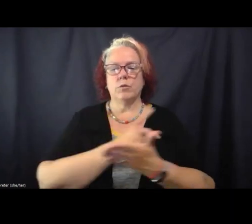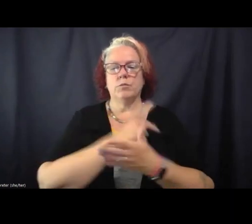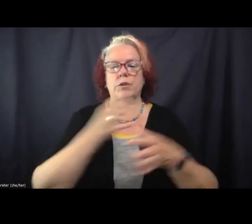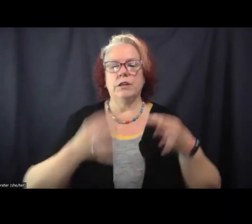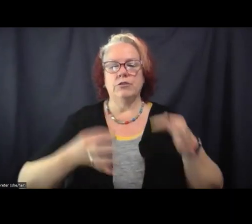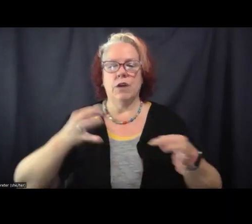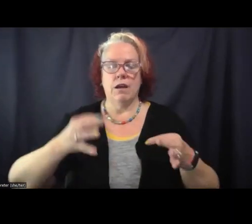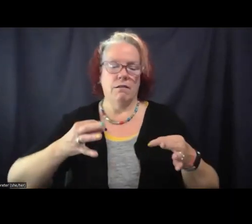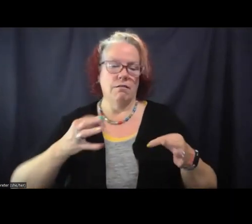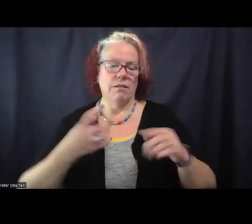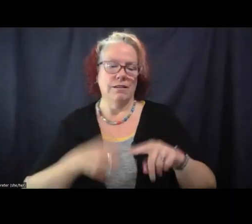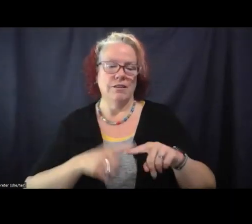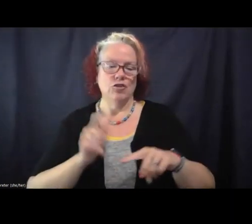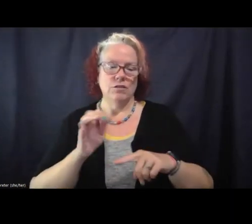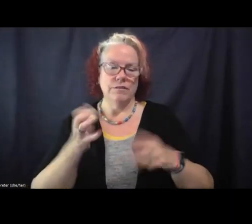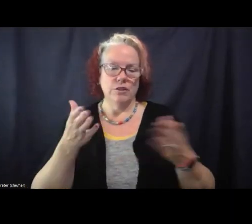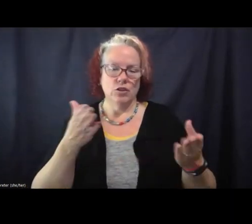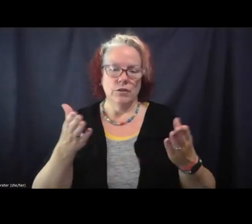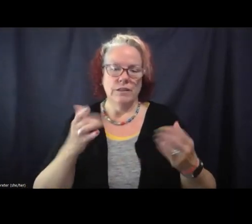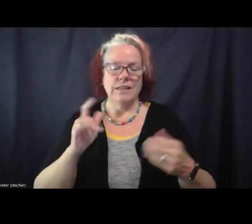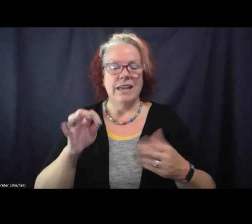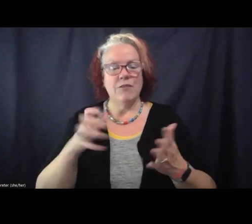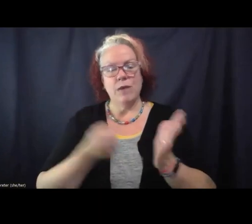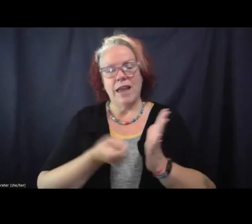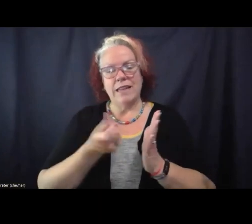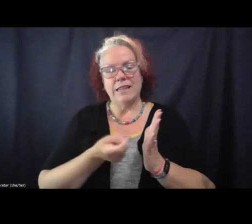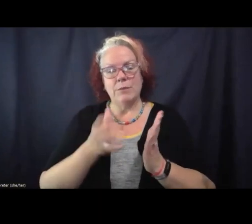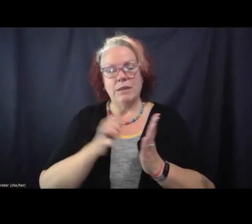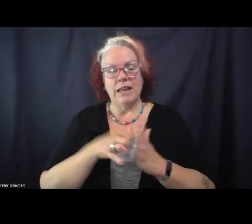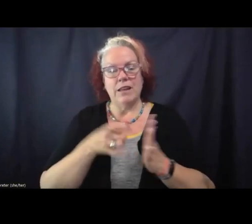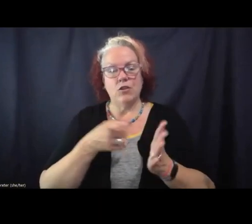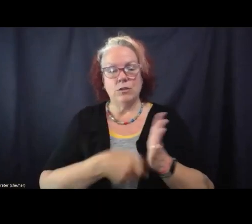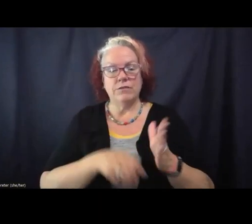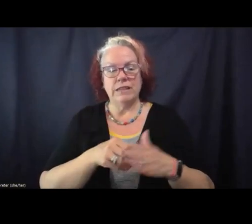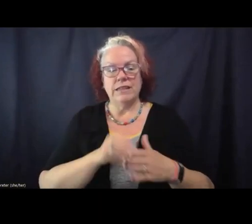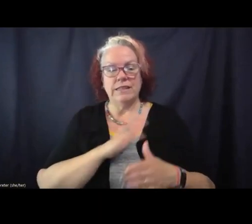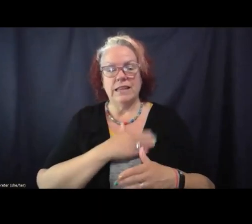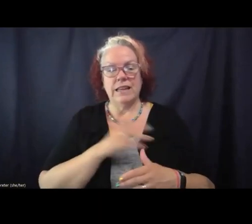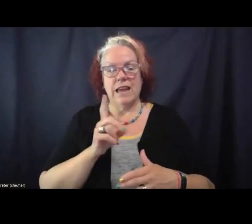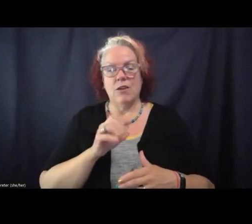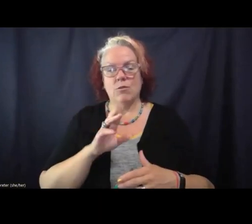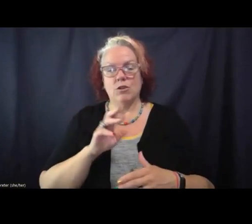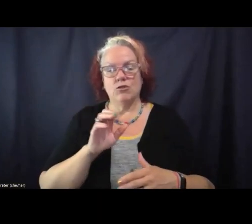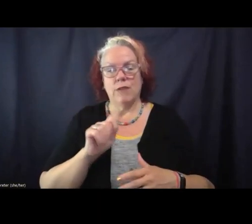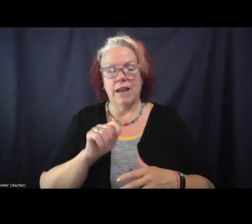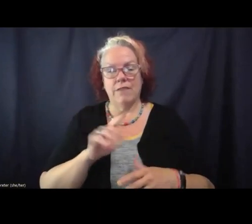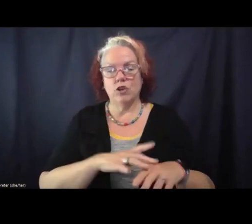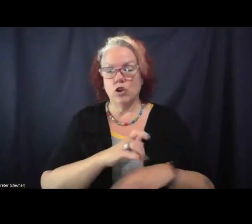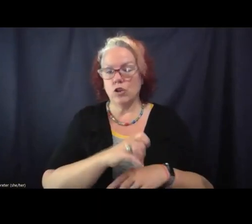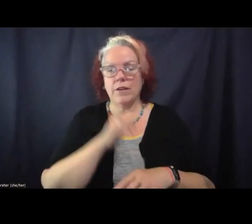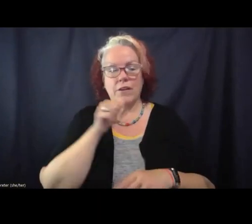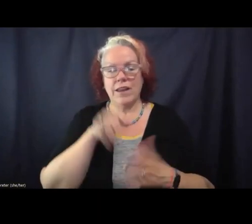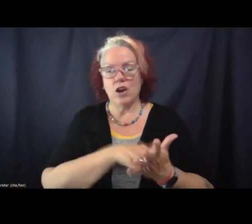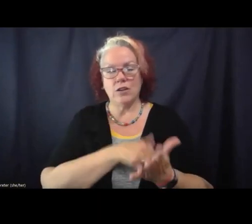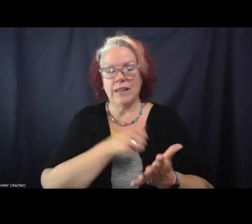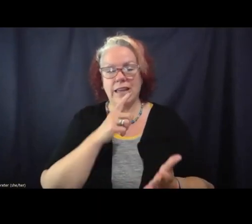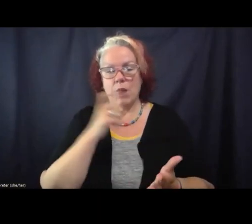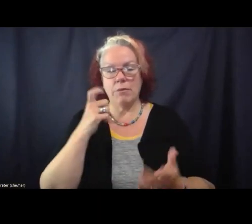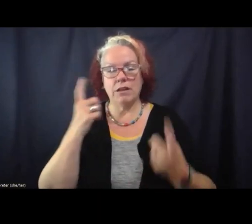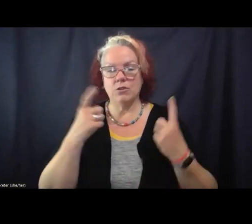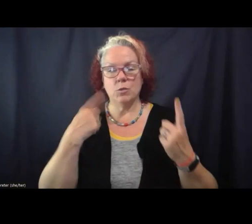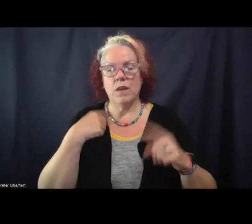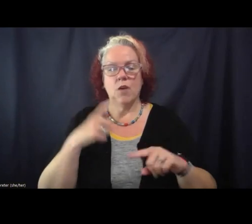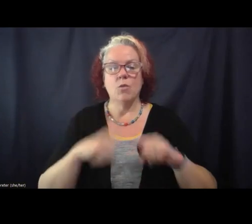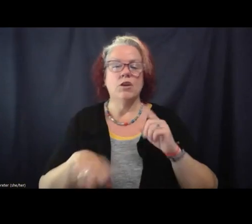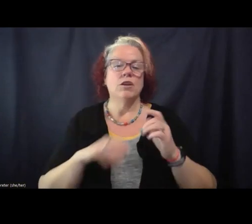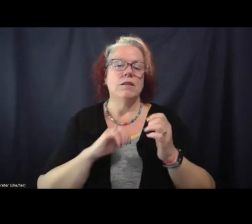we had had the elimination of those fees in our draft earlier and not taken it out because we thought we couldn't pass the